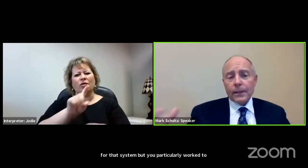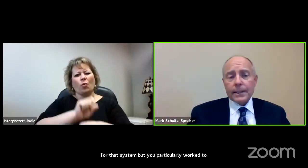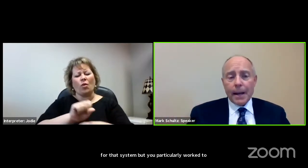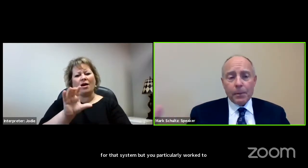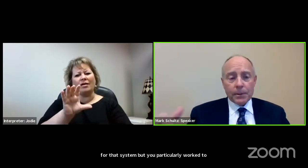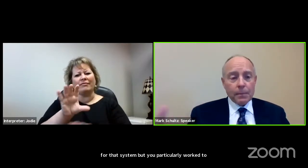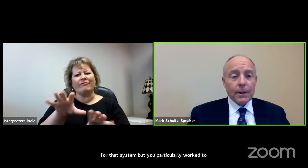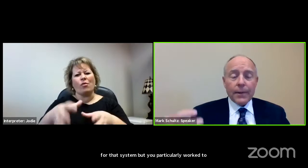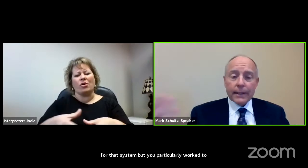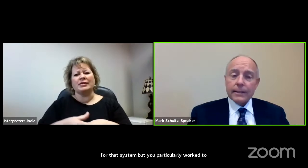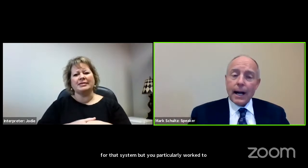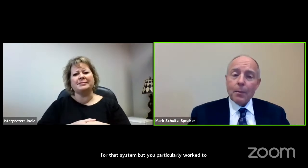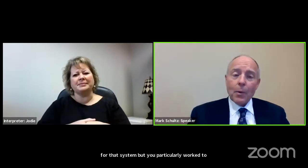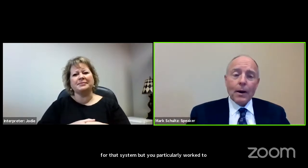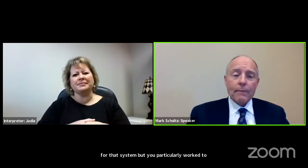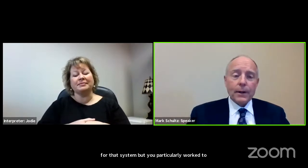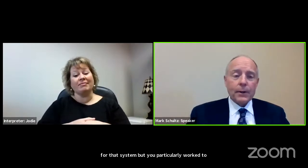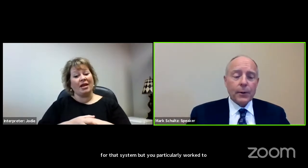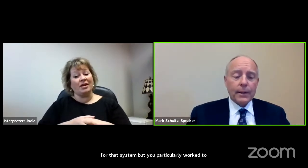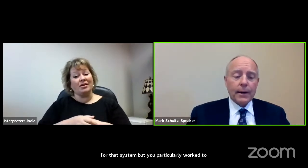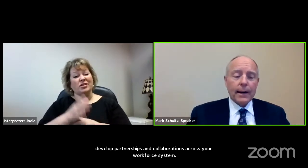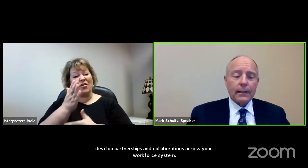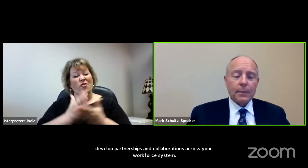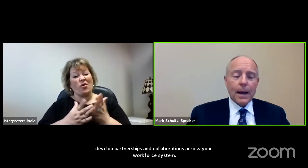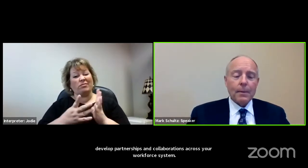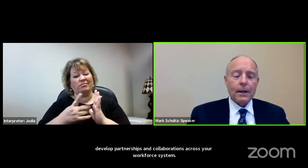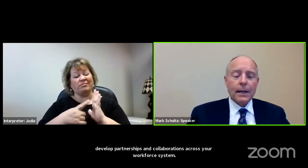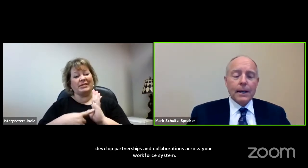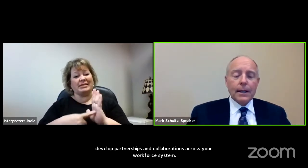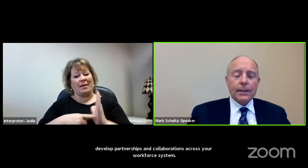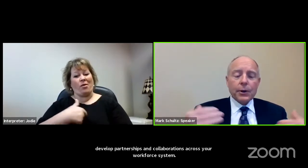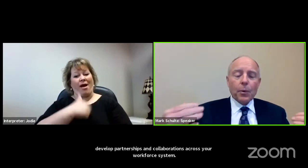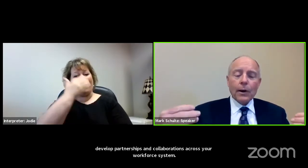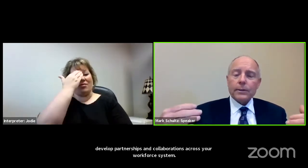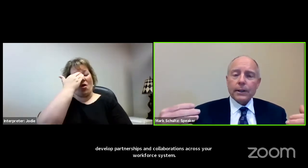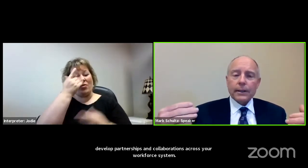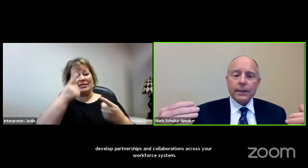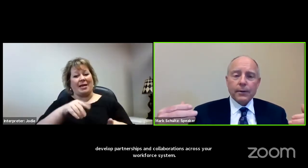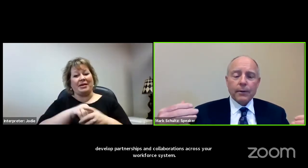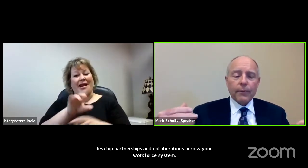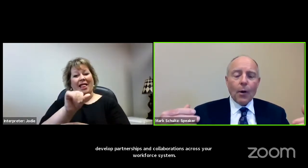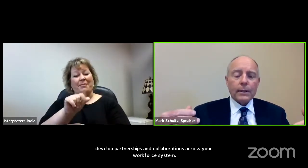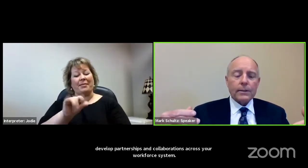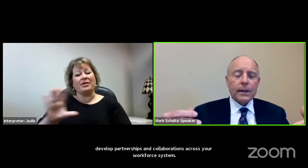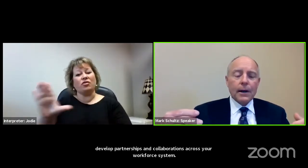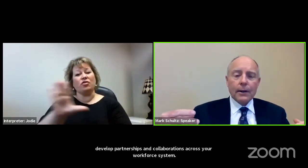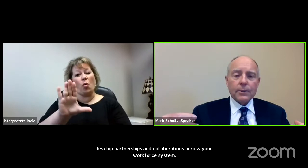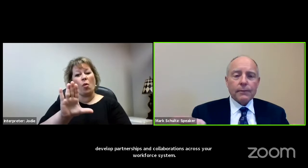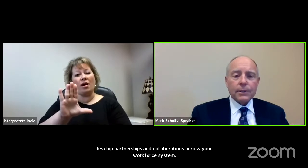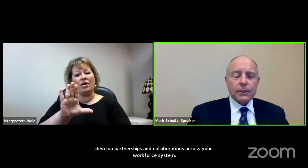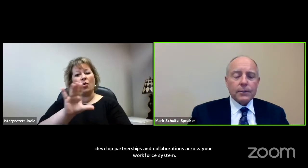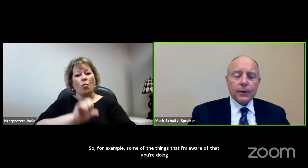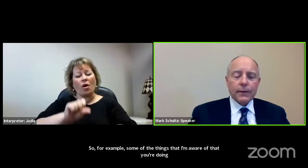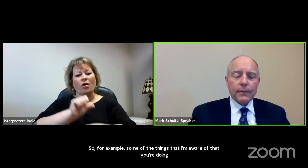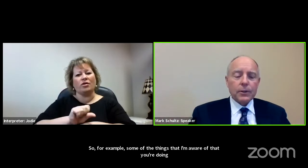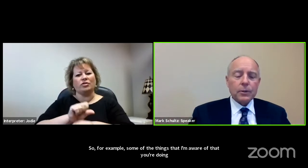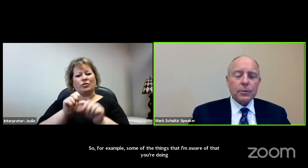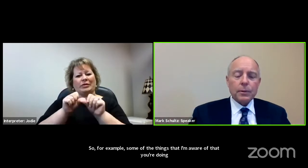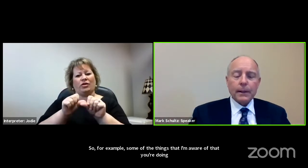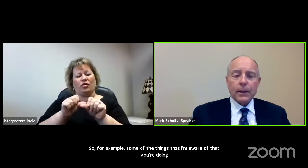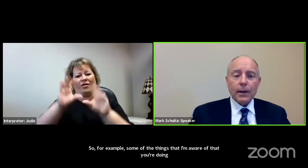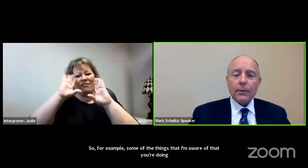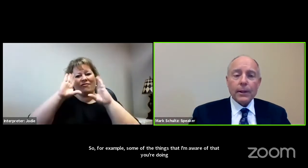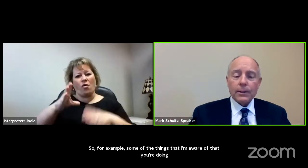So, for example, some of the things that I'm aware of that you're doing there in Alabama is your work to continue to focus on services for